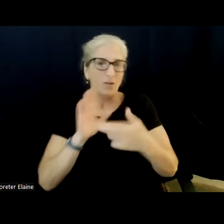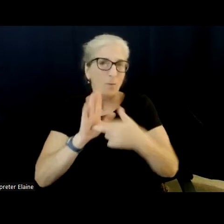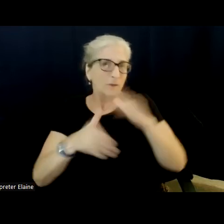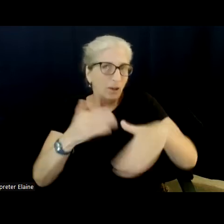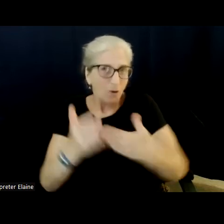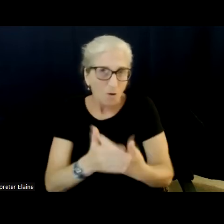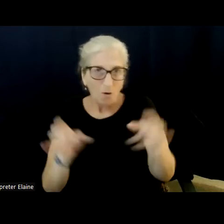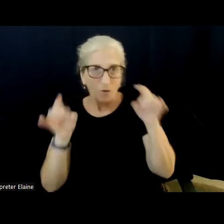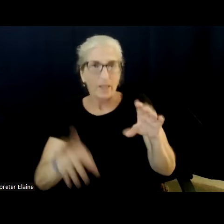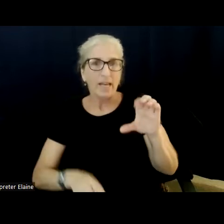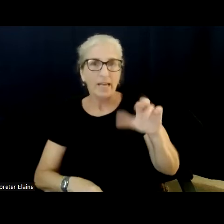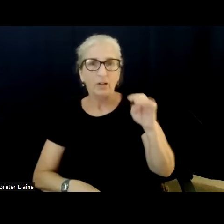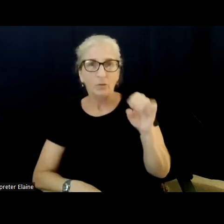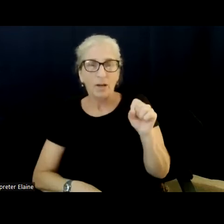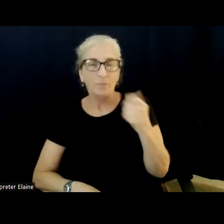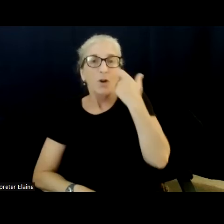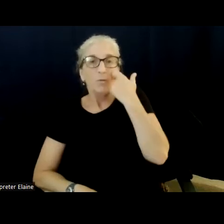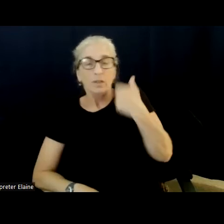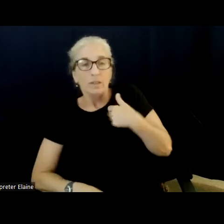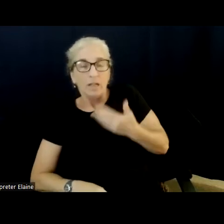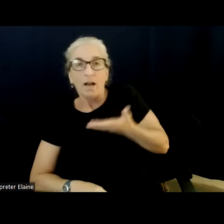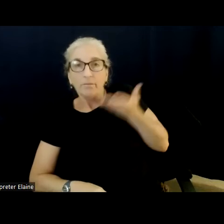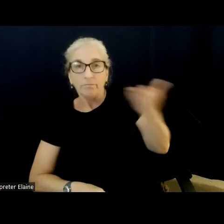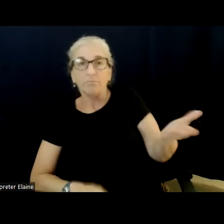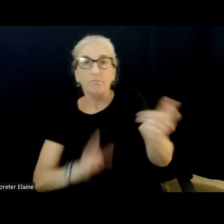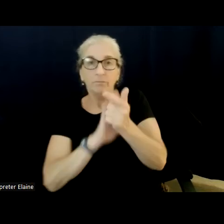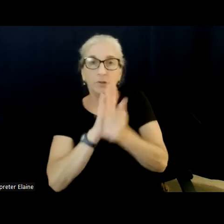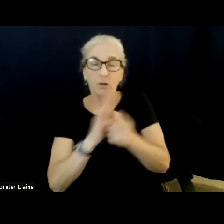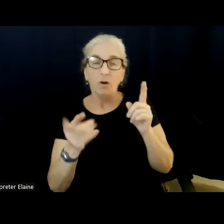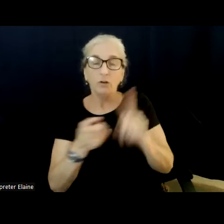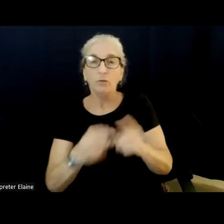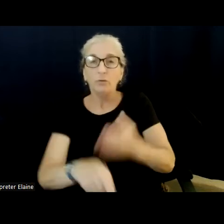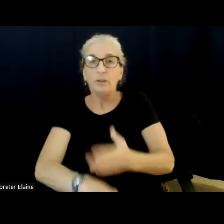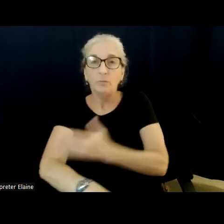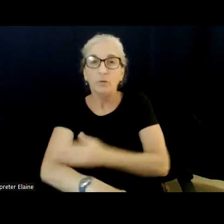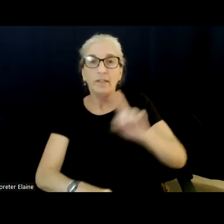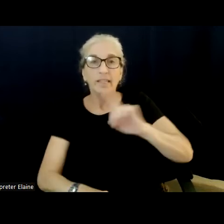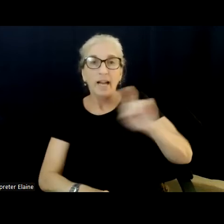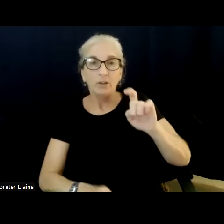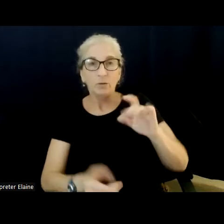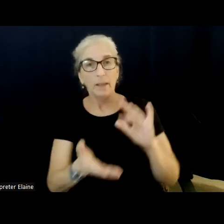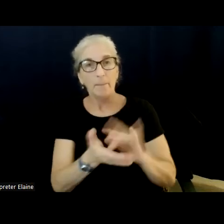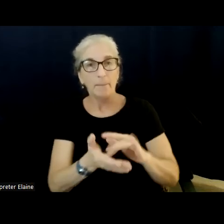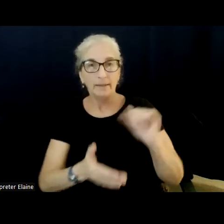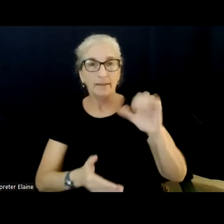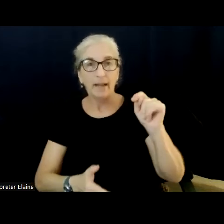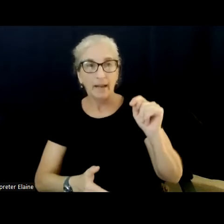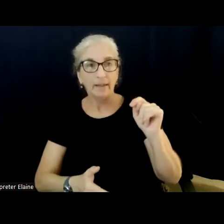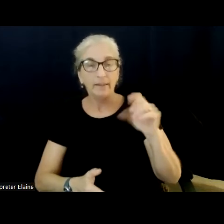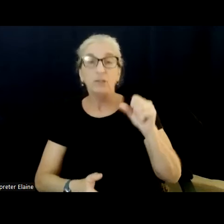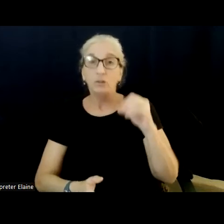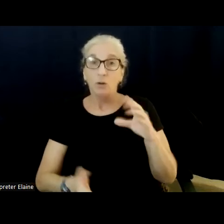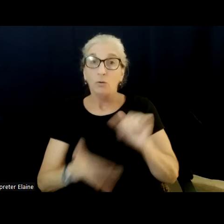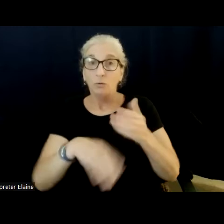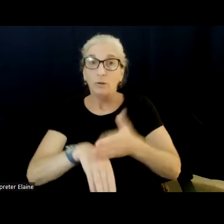legislation in the Improving Diagnosis in Medicine Act to improve the quality, appropriateness, and effectiveness of diagnosis in health care.